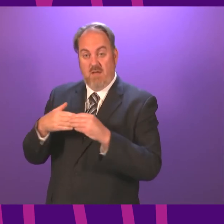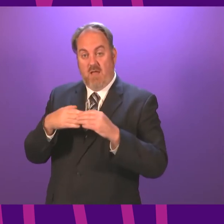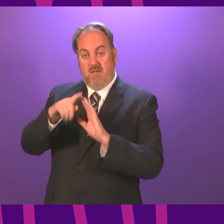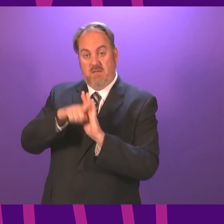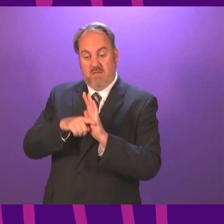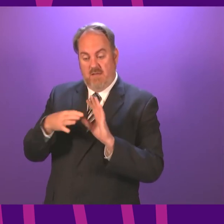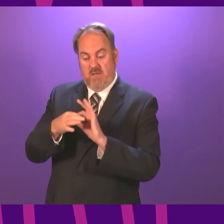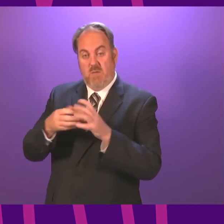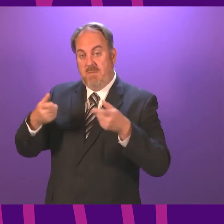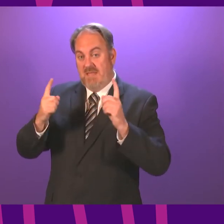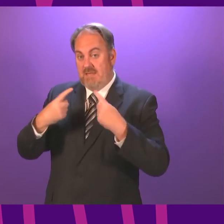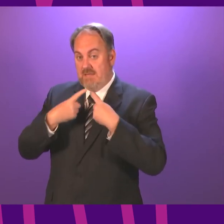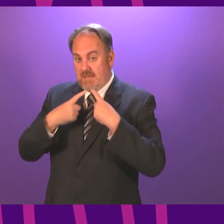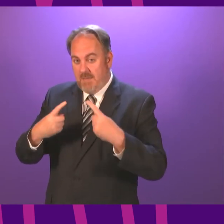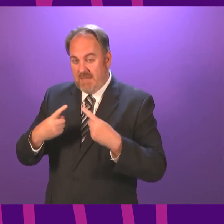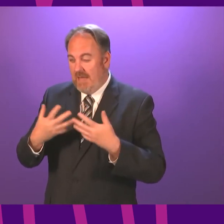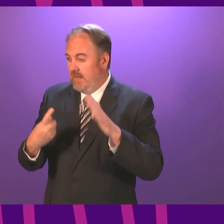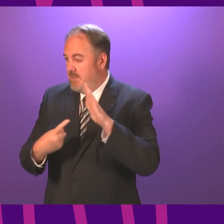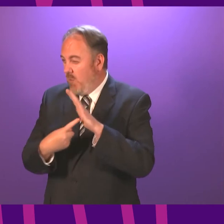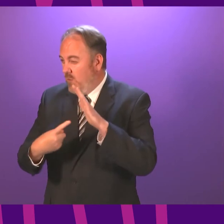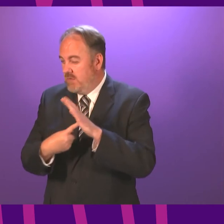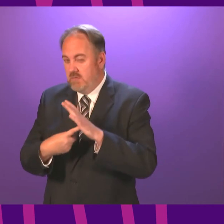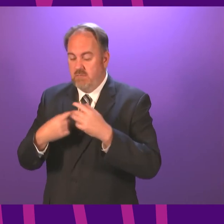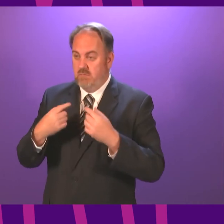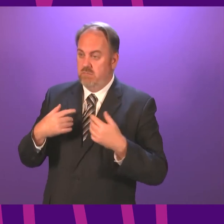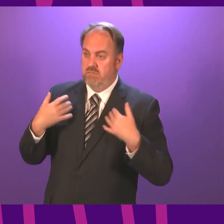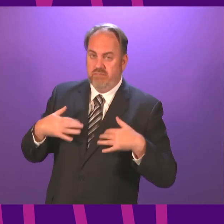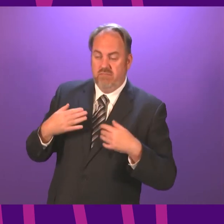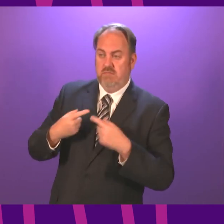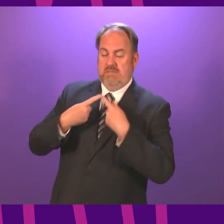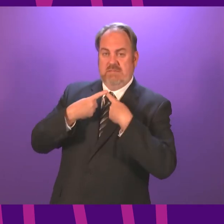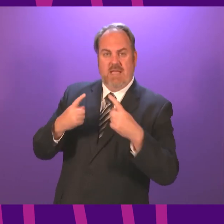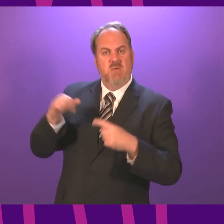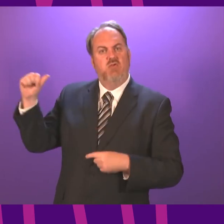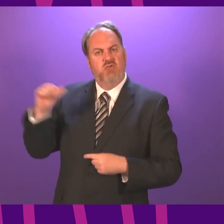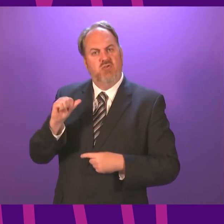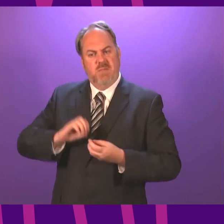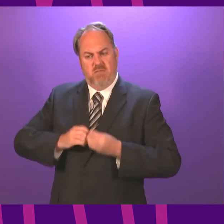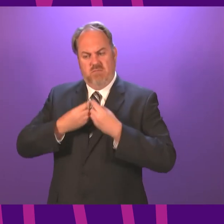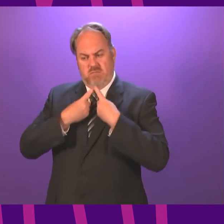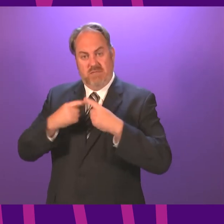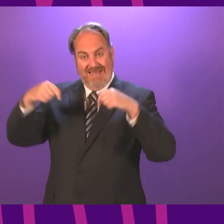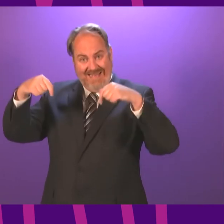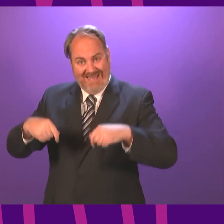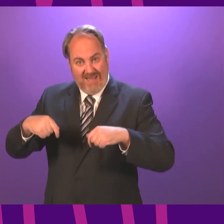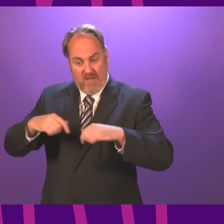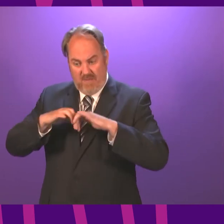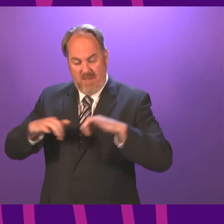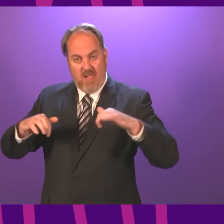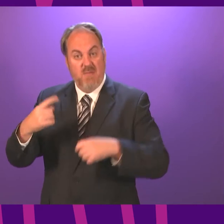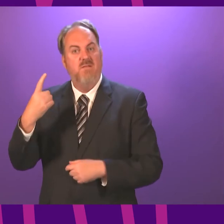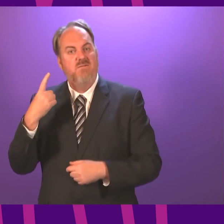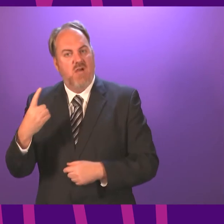statements, all significant and substantive announcements should be made to this Parliament, wherever that is